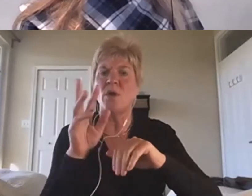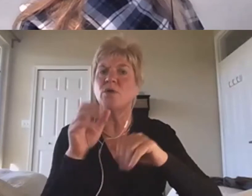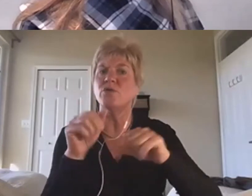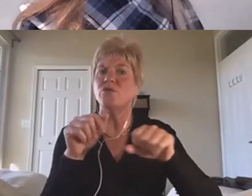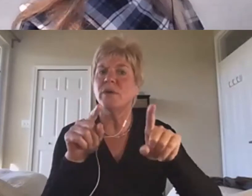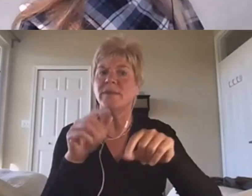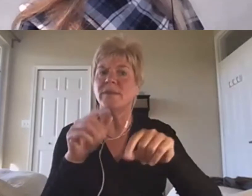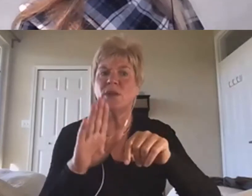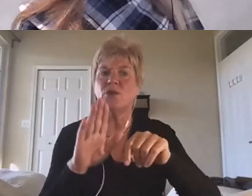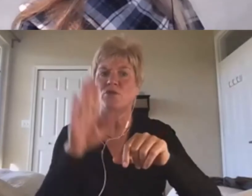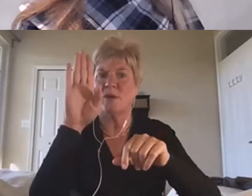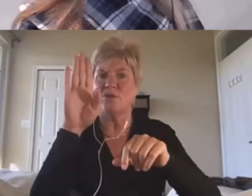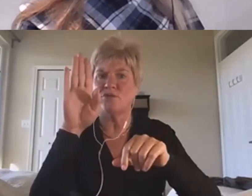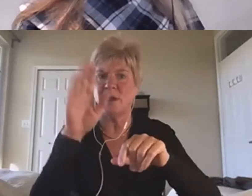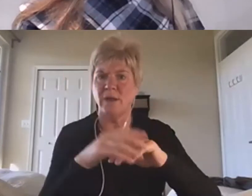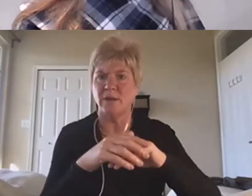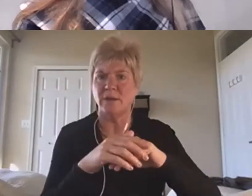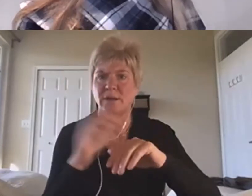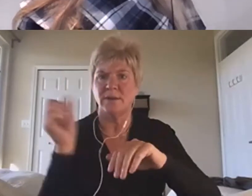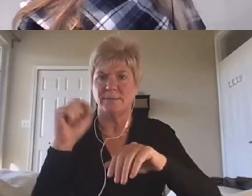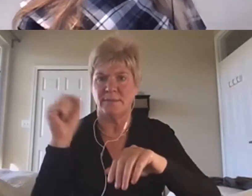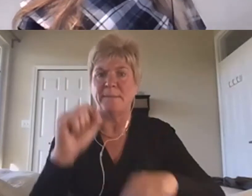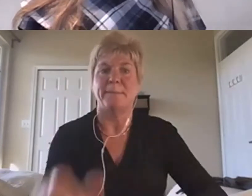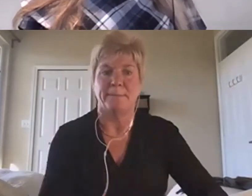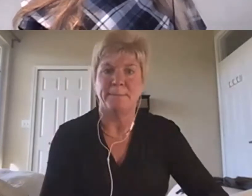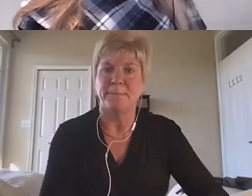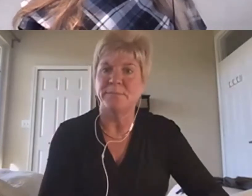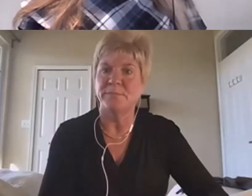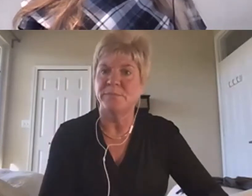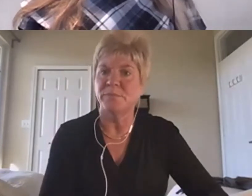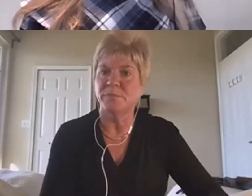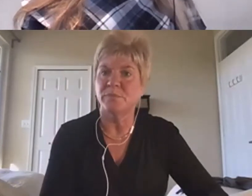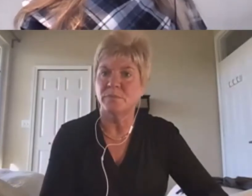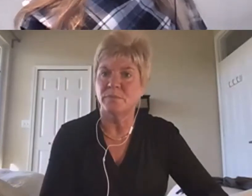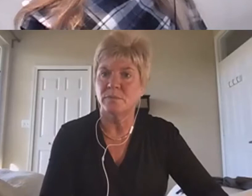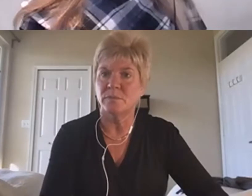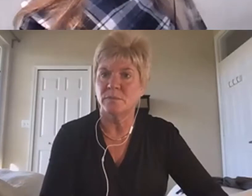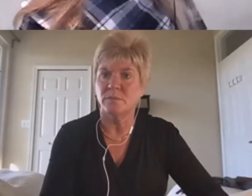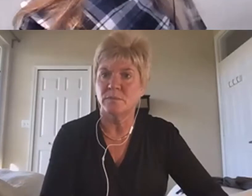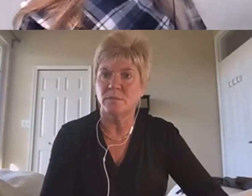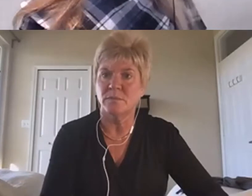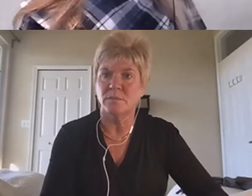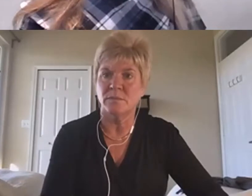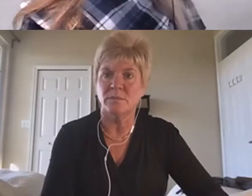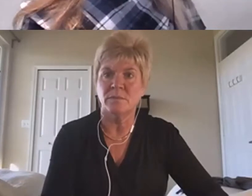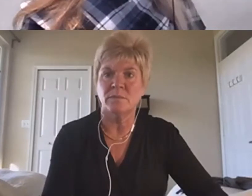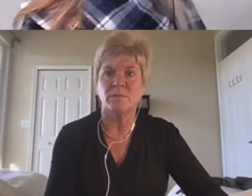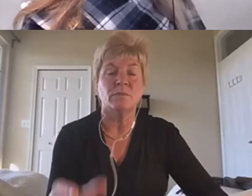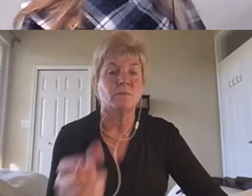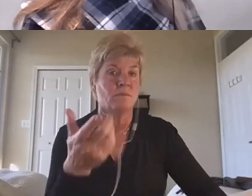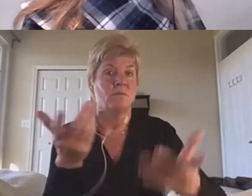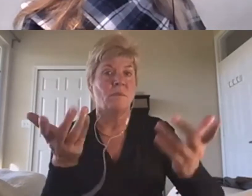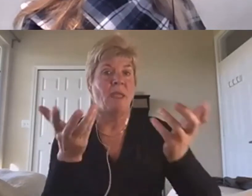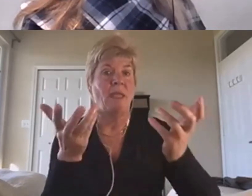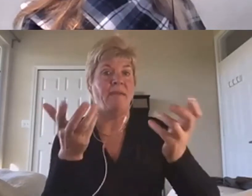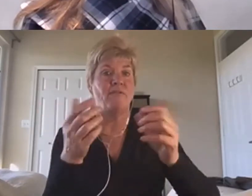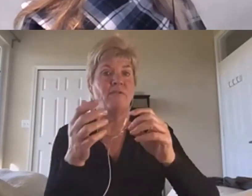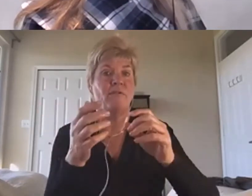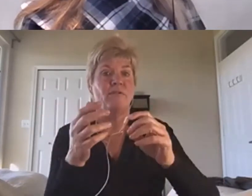Uh, yes, there is. There should be a raised hand. And if, if participants want to speak, they can just unmute themselves. Yep.